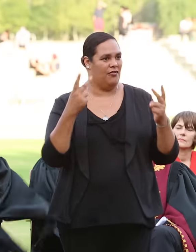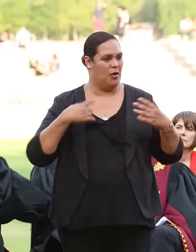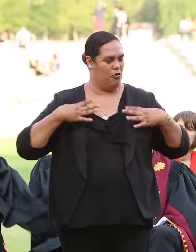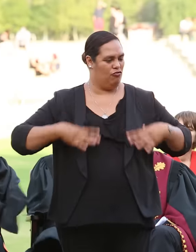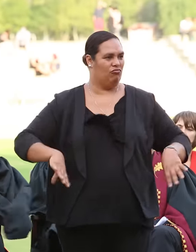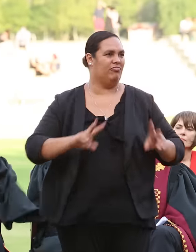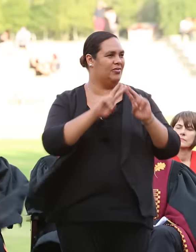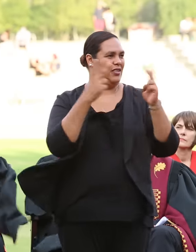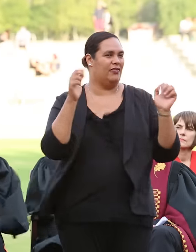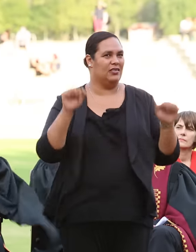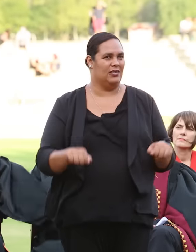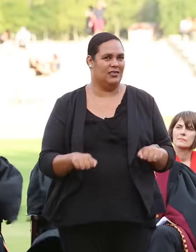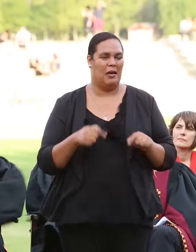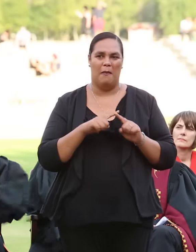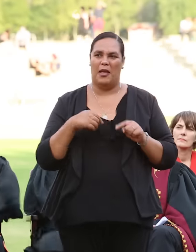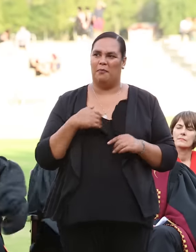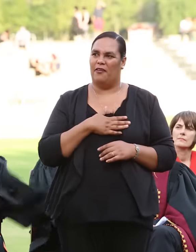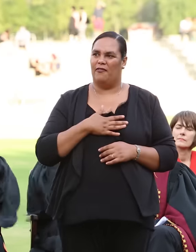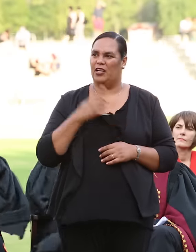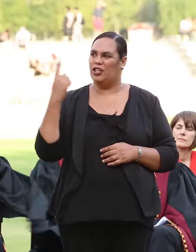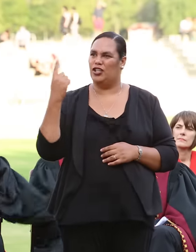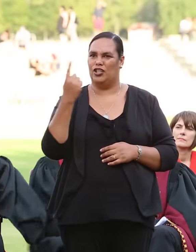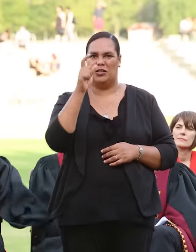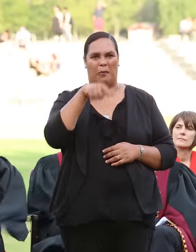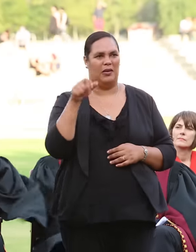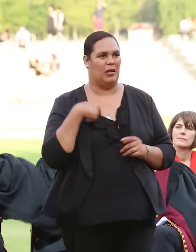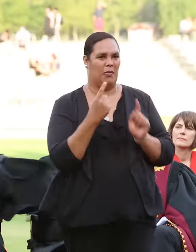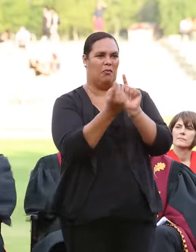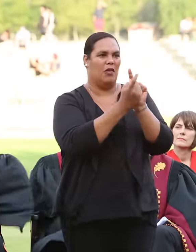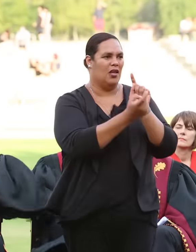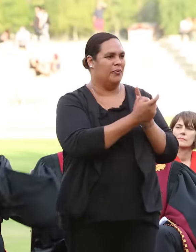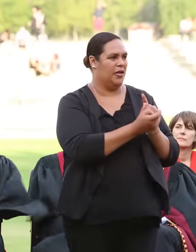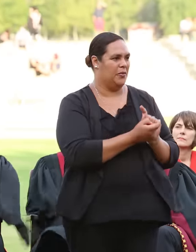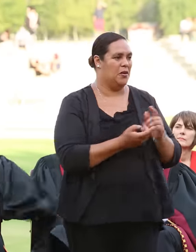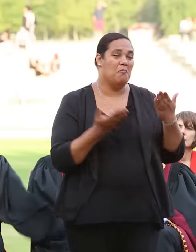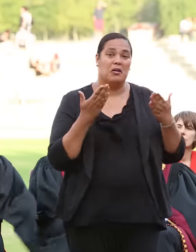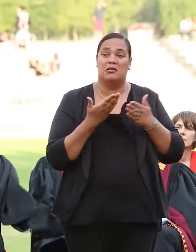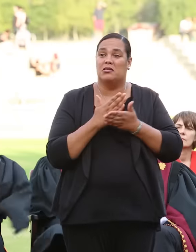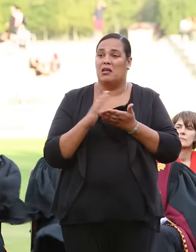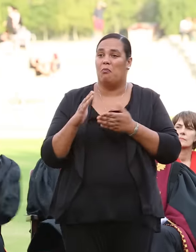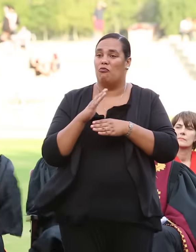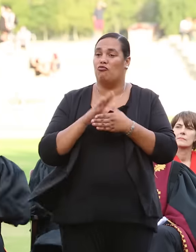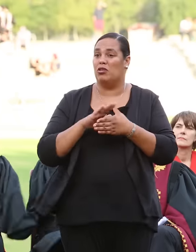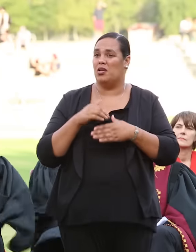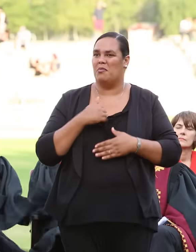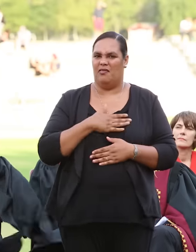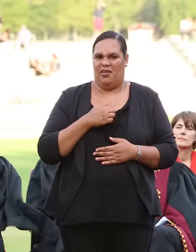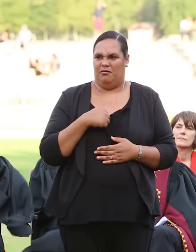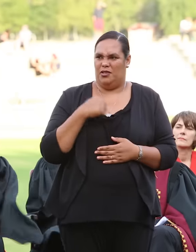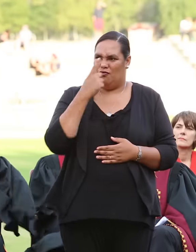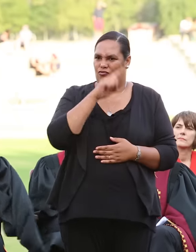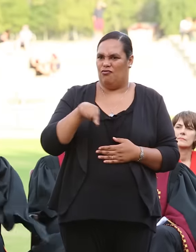dressed different from what felt like every single person I met. For some reason I just felt wrong.